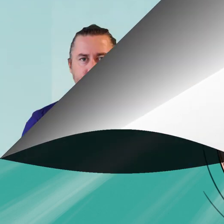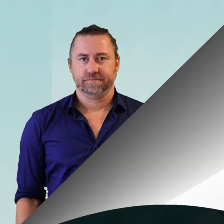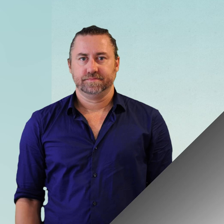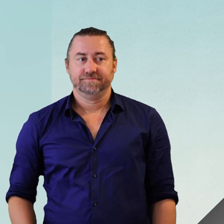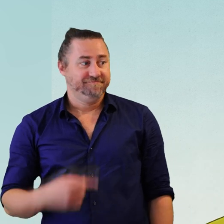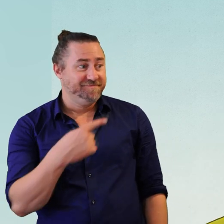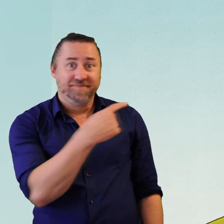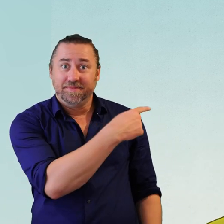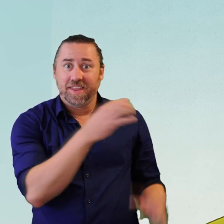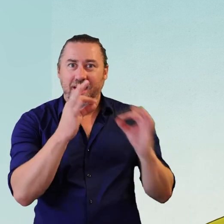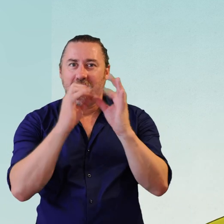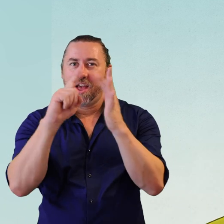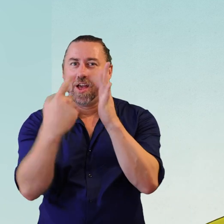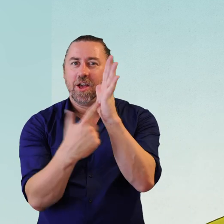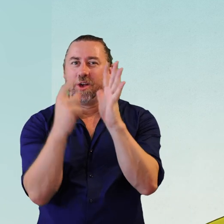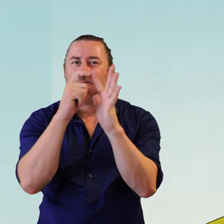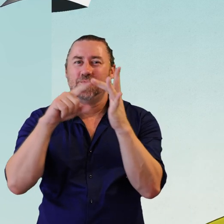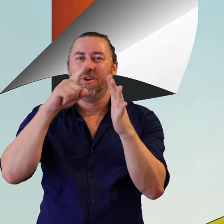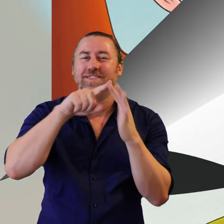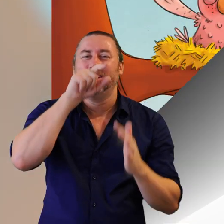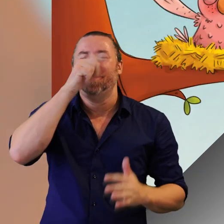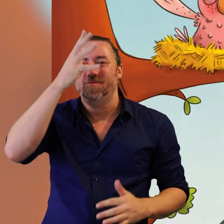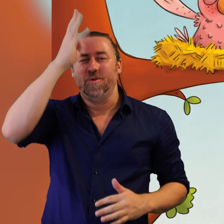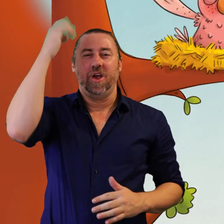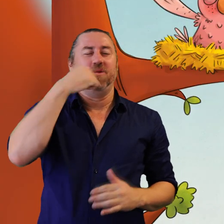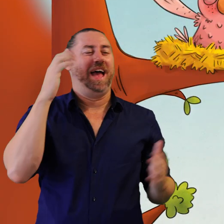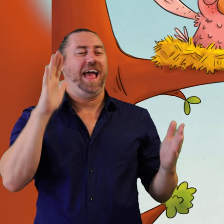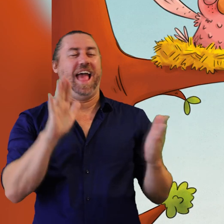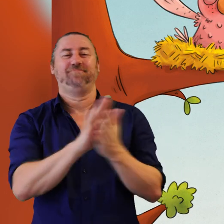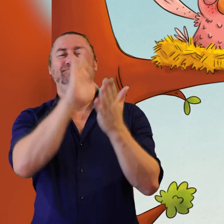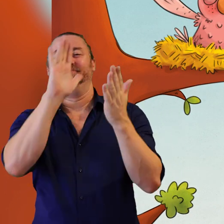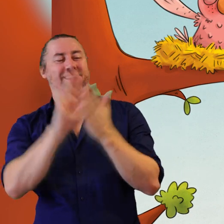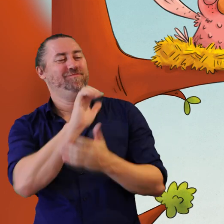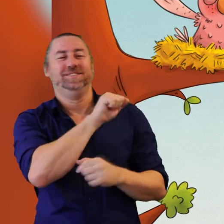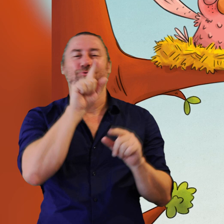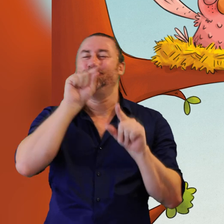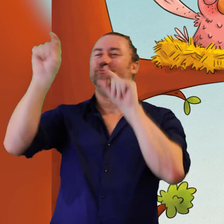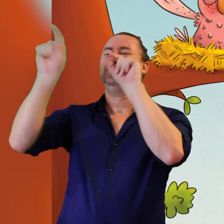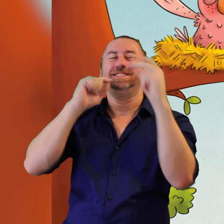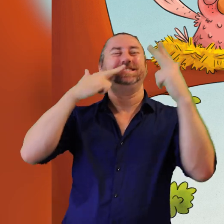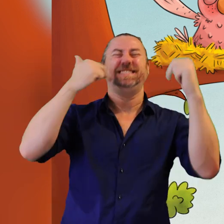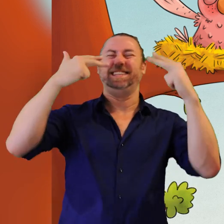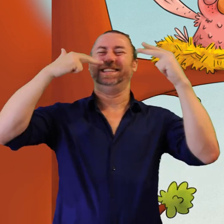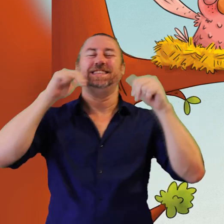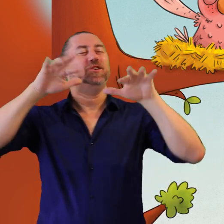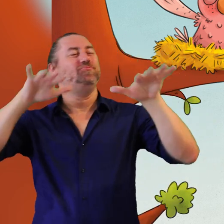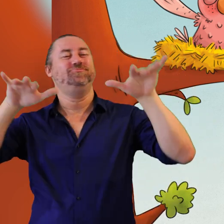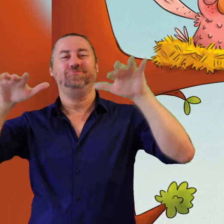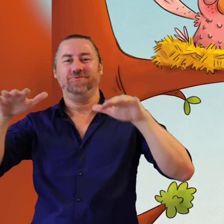This is Birdie. Birdie is a happy bird who likes to sing. She lives in a nest in a